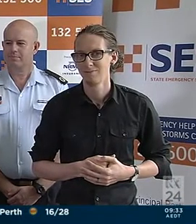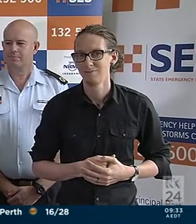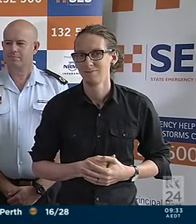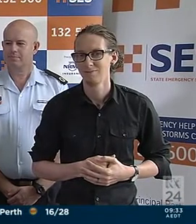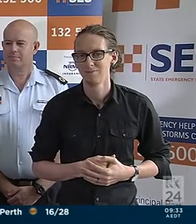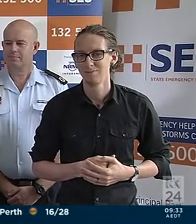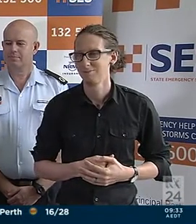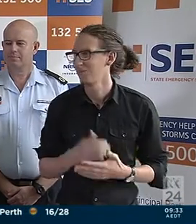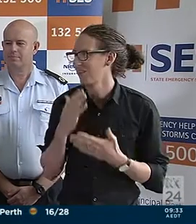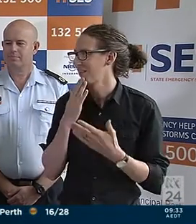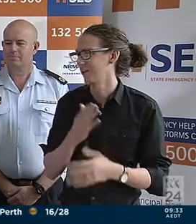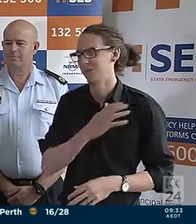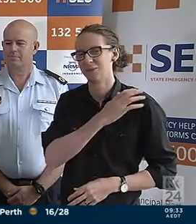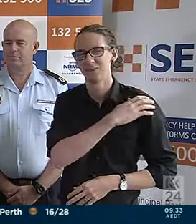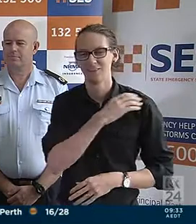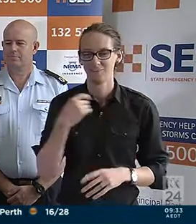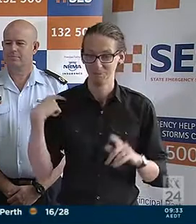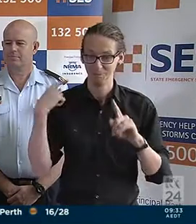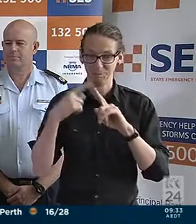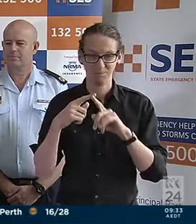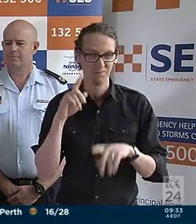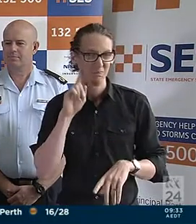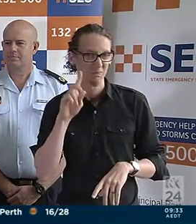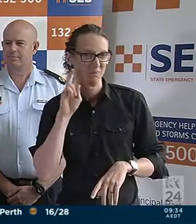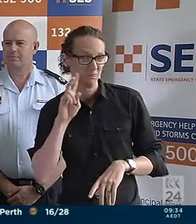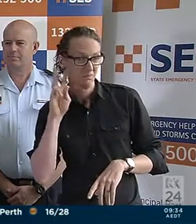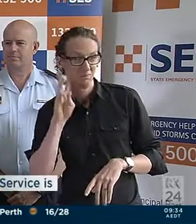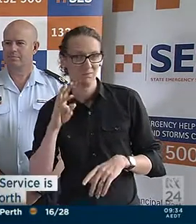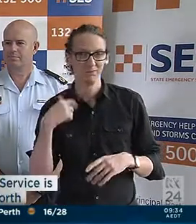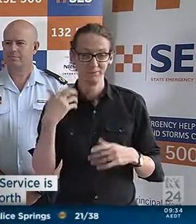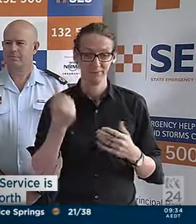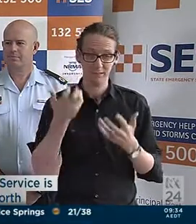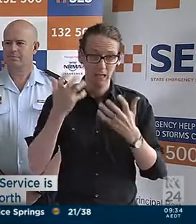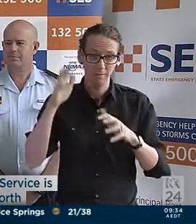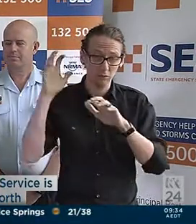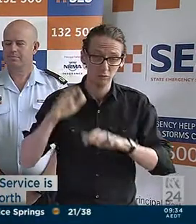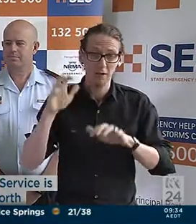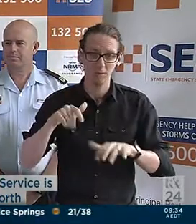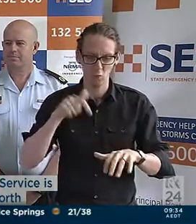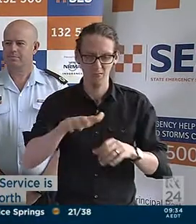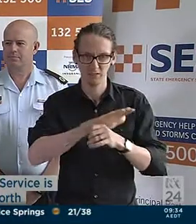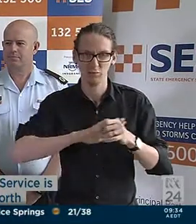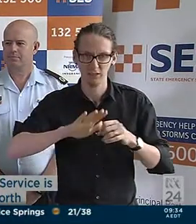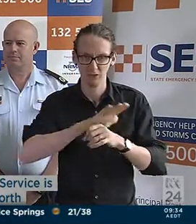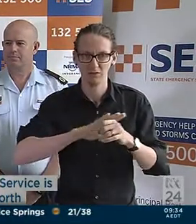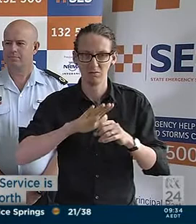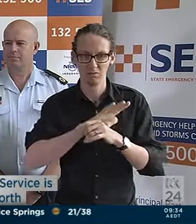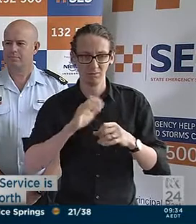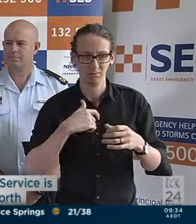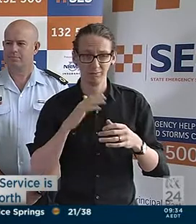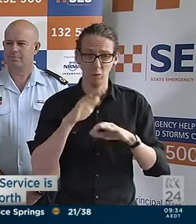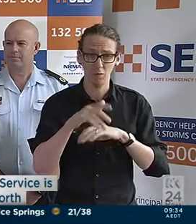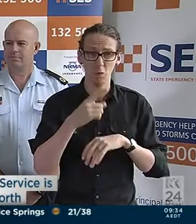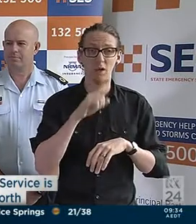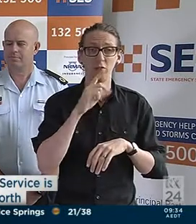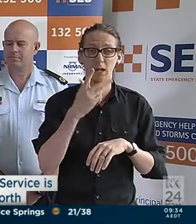they're obviously giving us an update. Thank you Commissioner. So over the 48 to 72 hours we've had heavy rainfall in the region with in